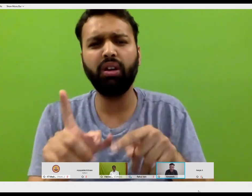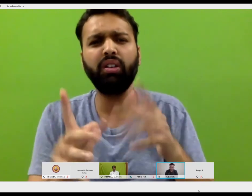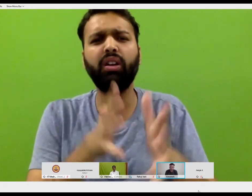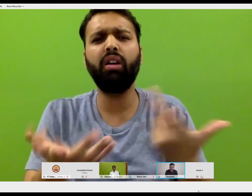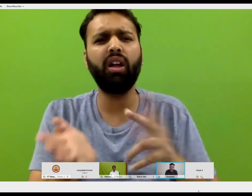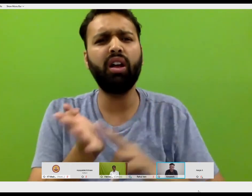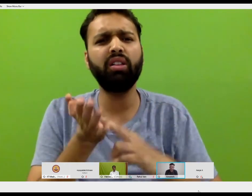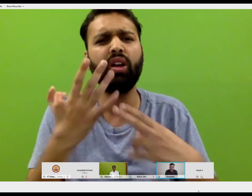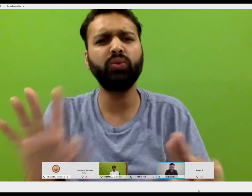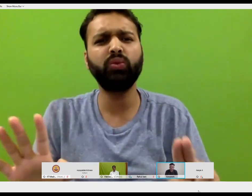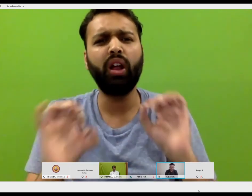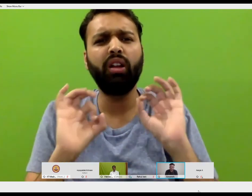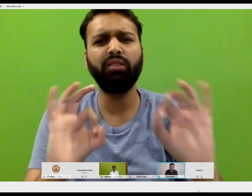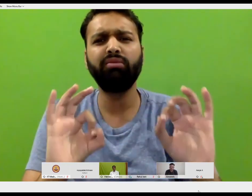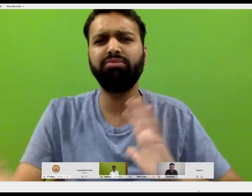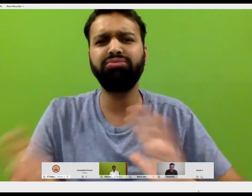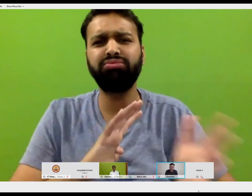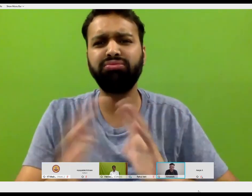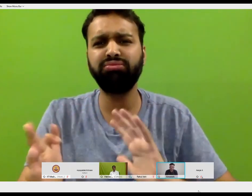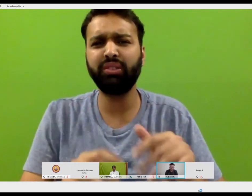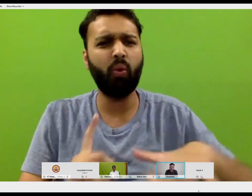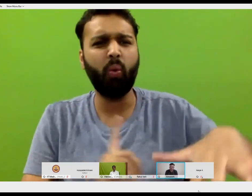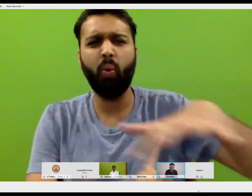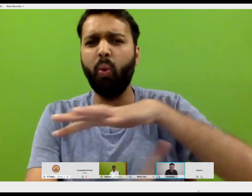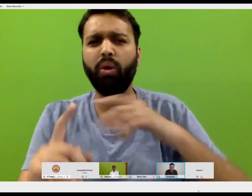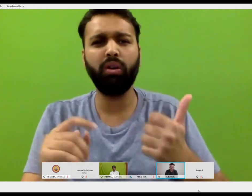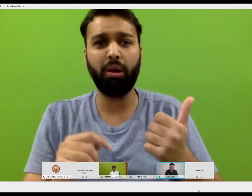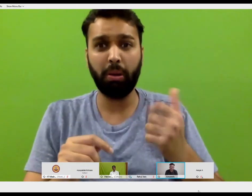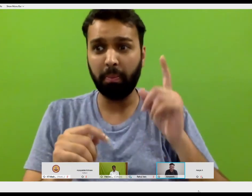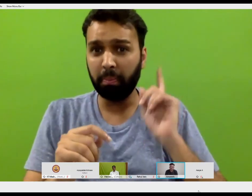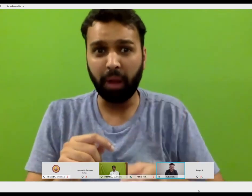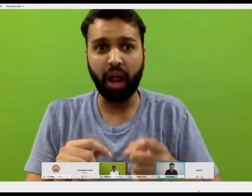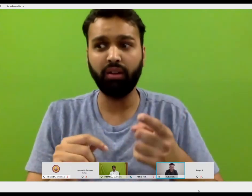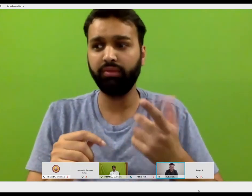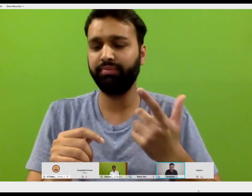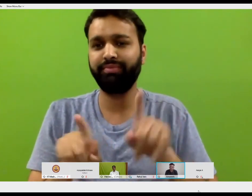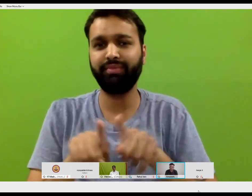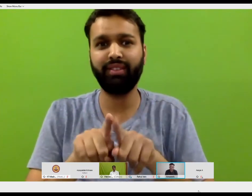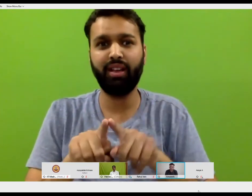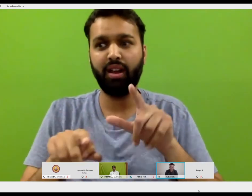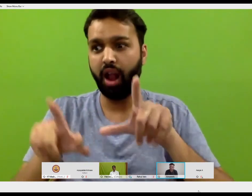language. So because it's the most natural language for us. And